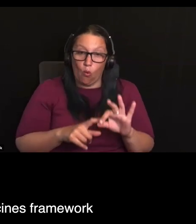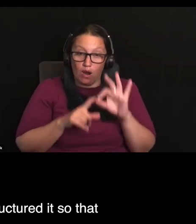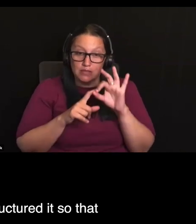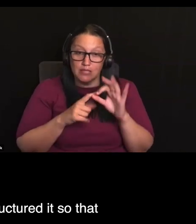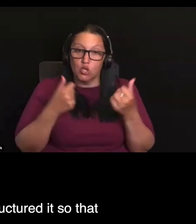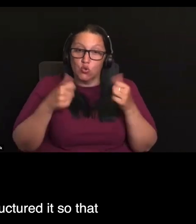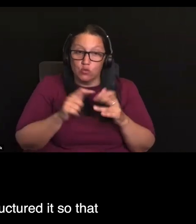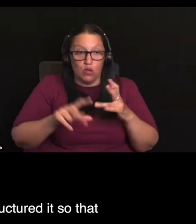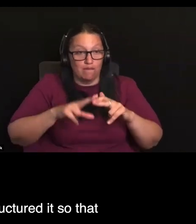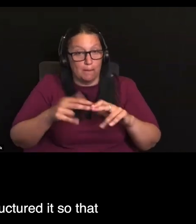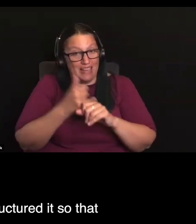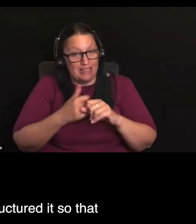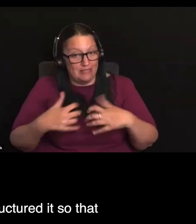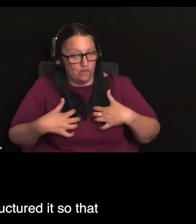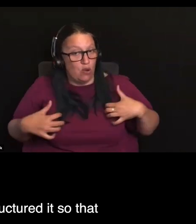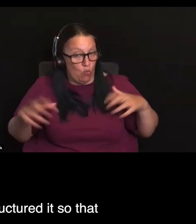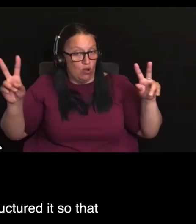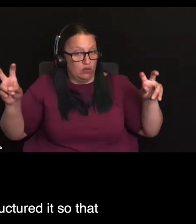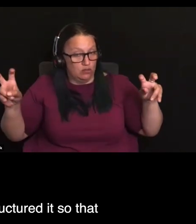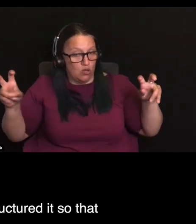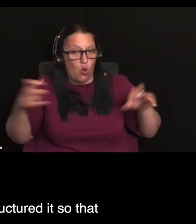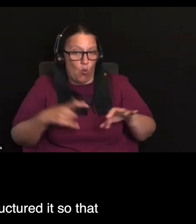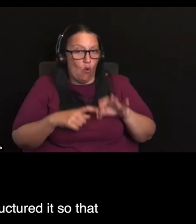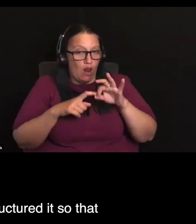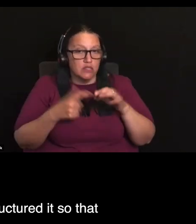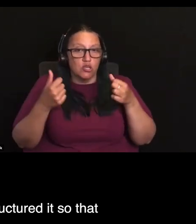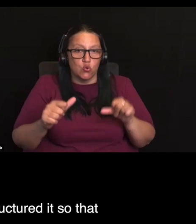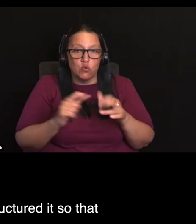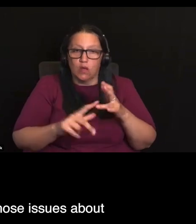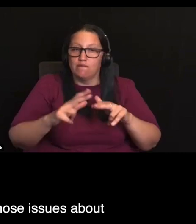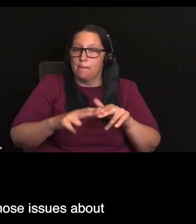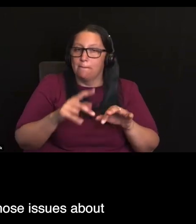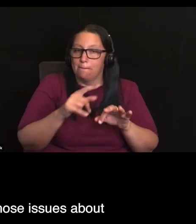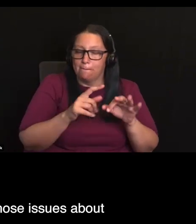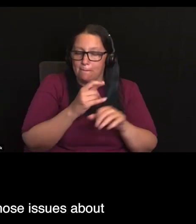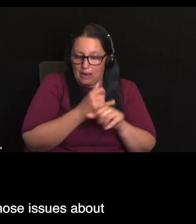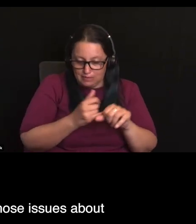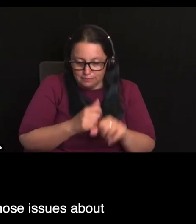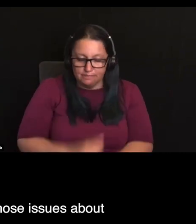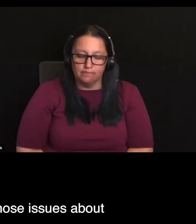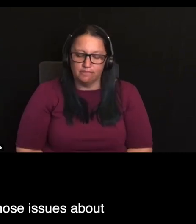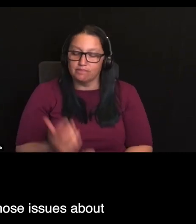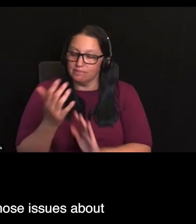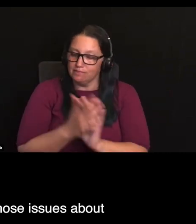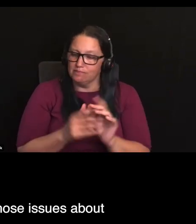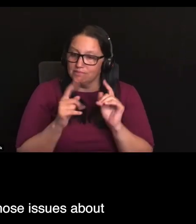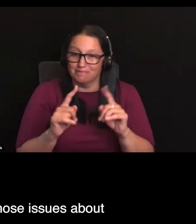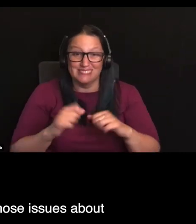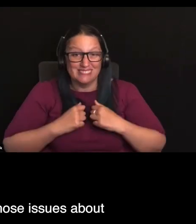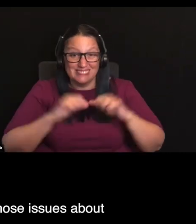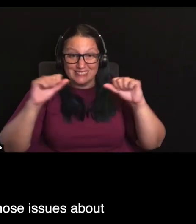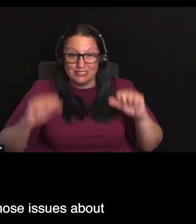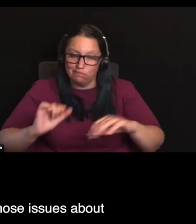and values the way that we've structured it, so that in setting up those systems, then